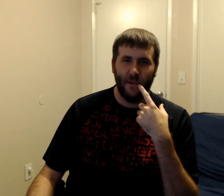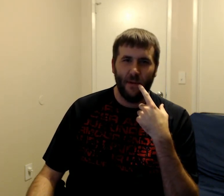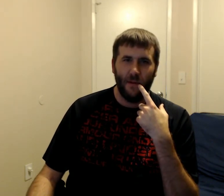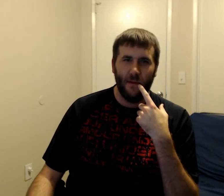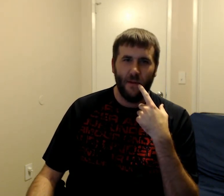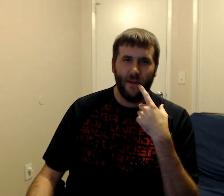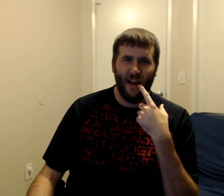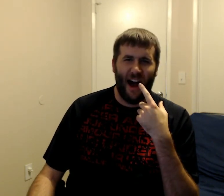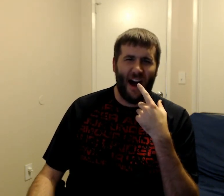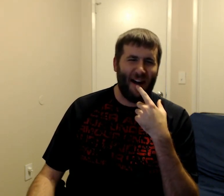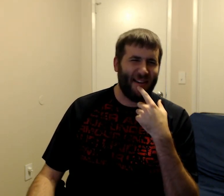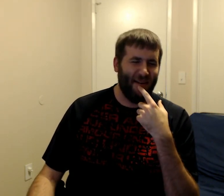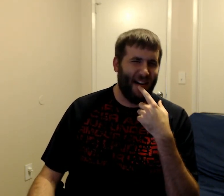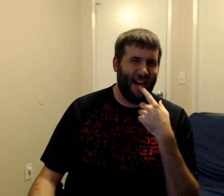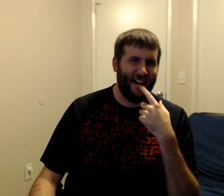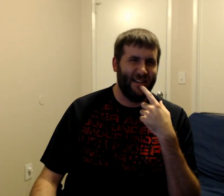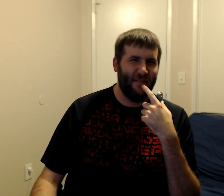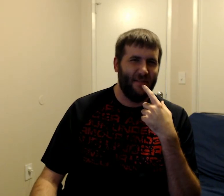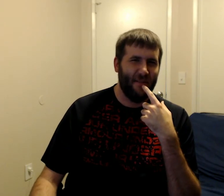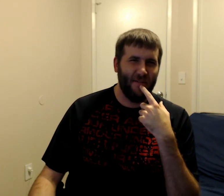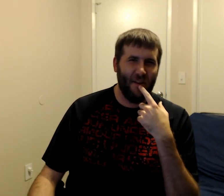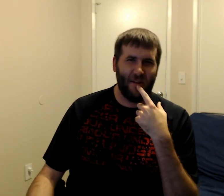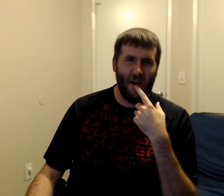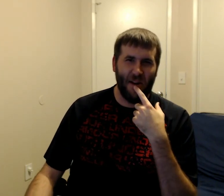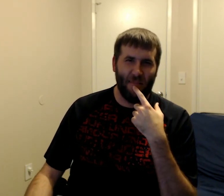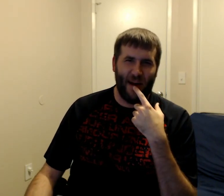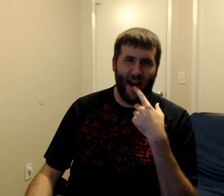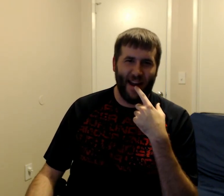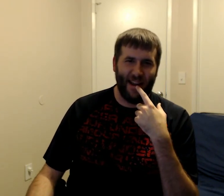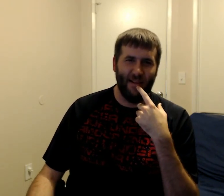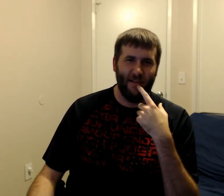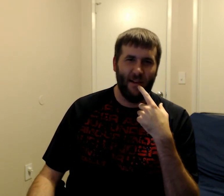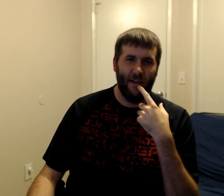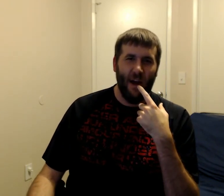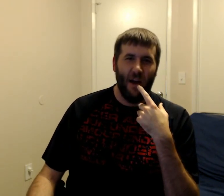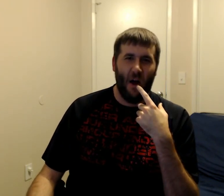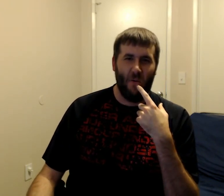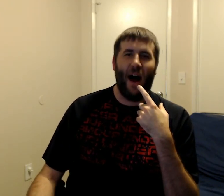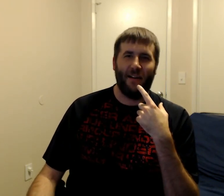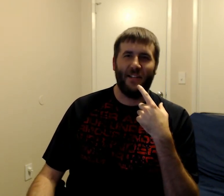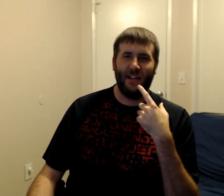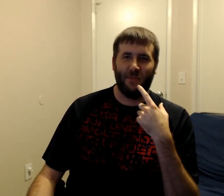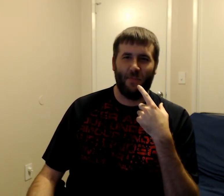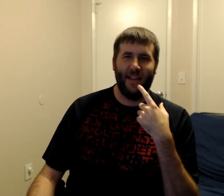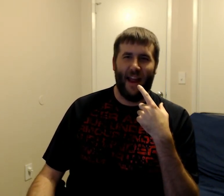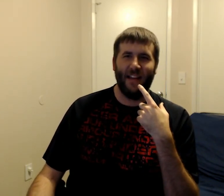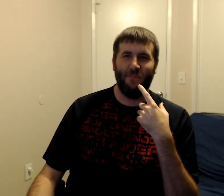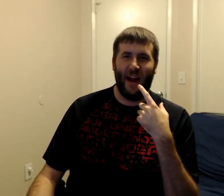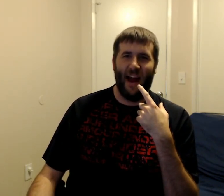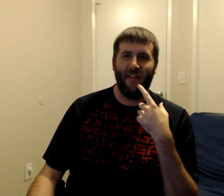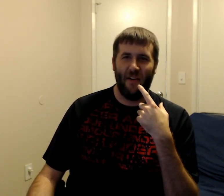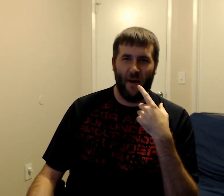Aw, come on! Don't go to the biting. Oh wow, he's not just biting the hand, he's biting everywhere.